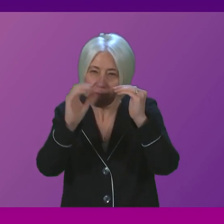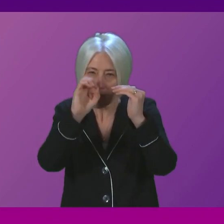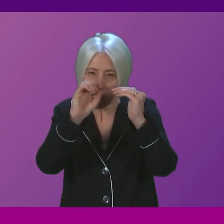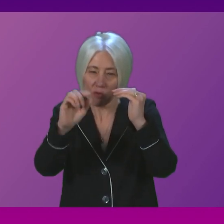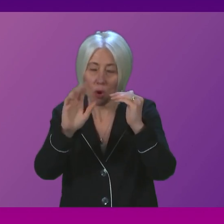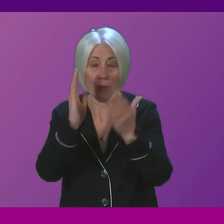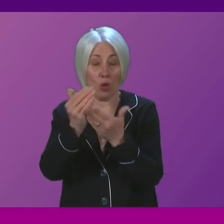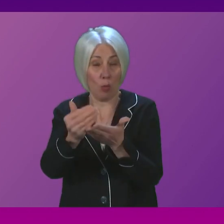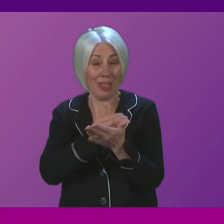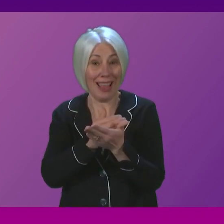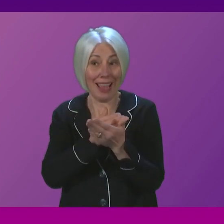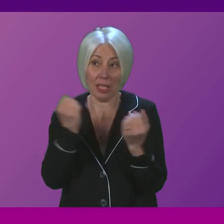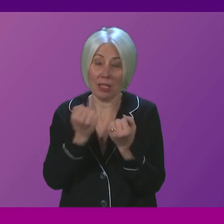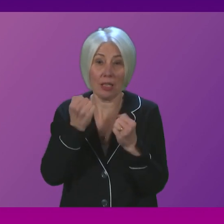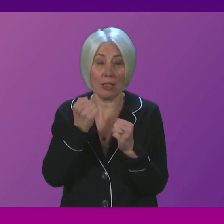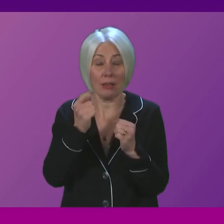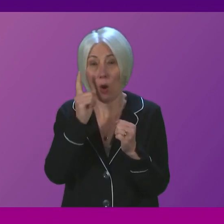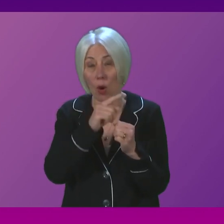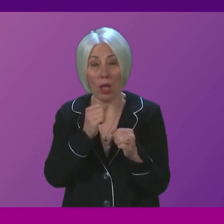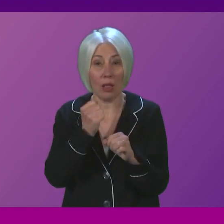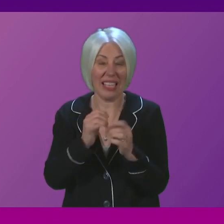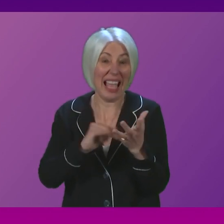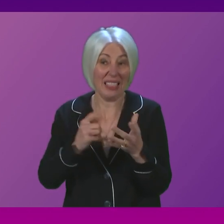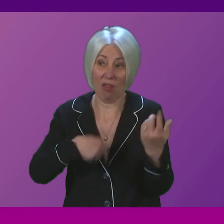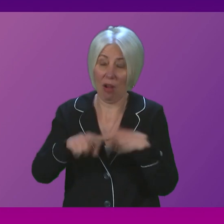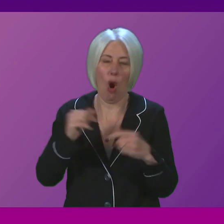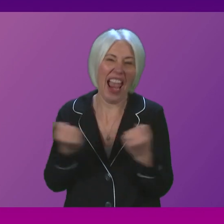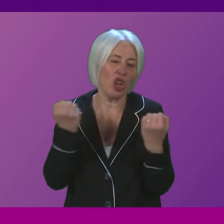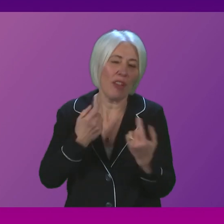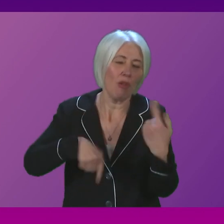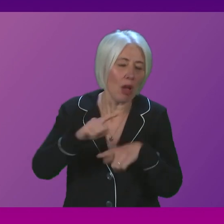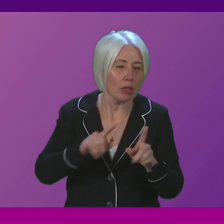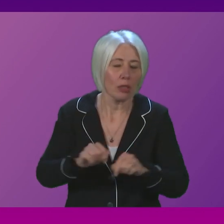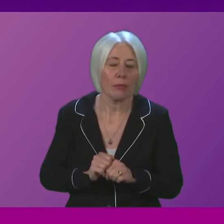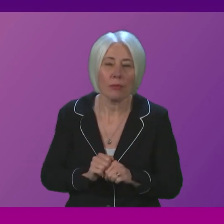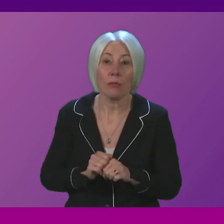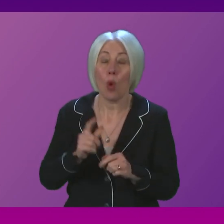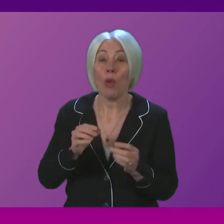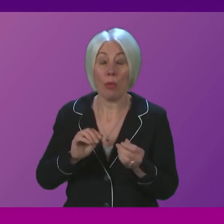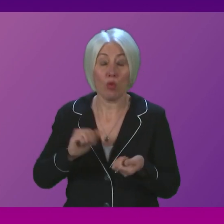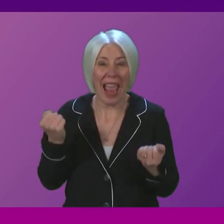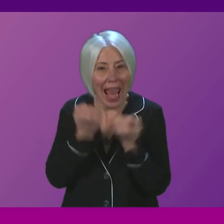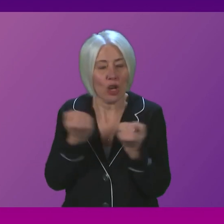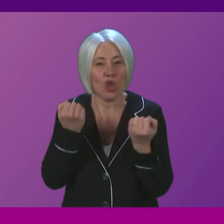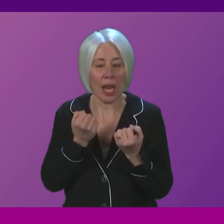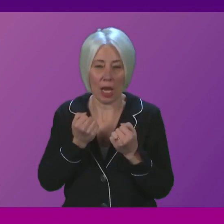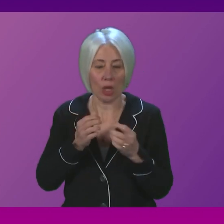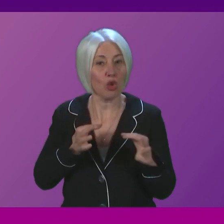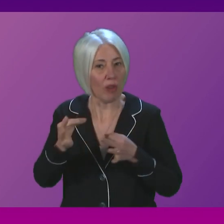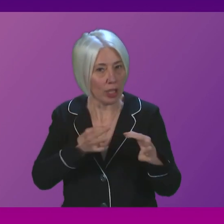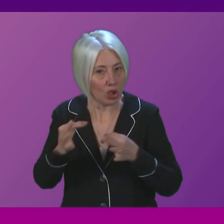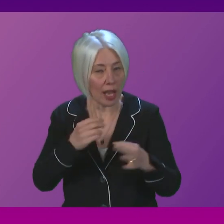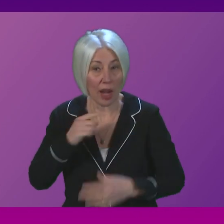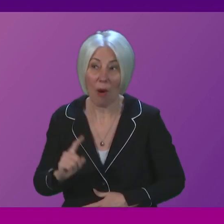energy security and our workforce while meeting our climate obligations we'll publish an energy strategy and our first just transition plan